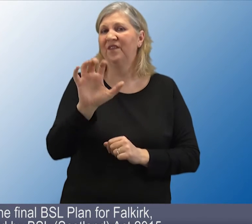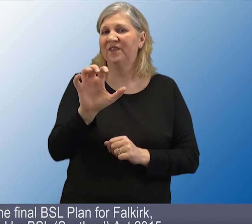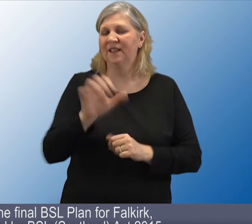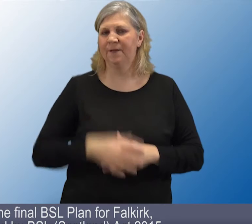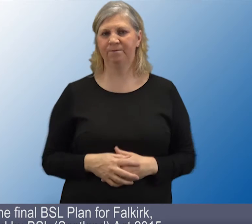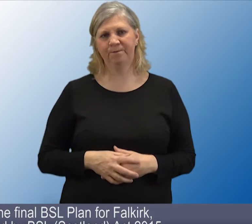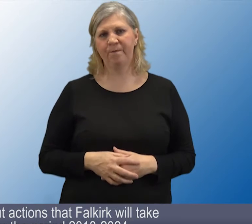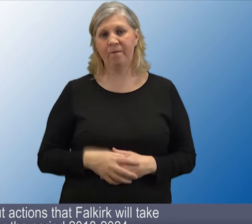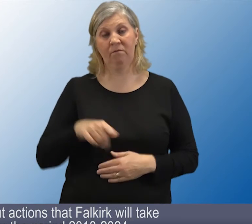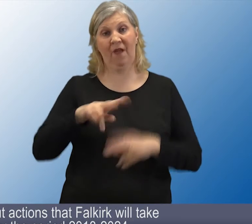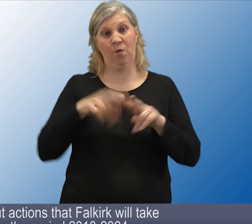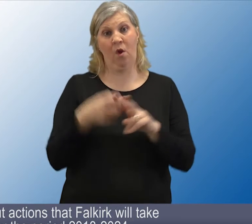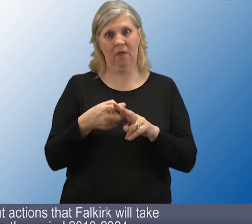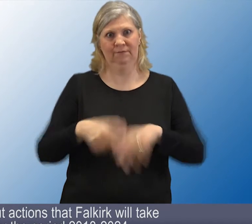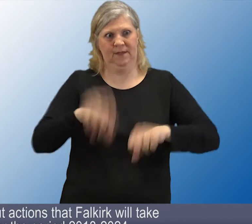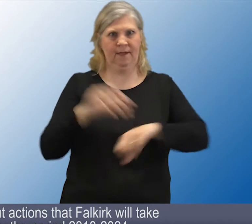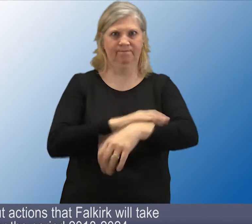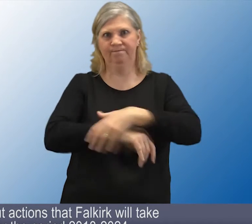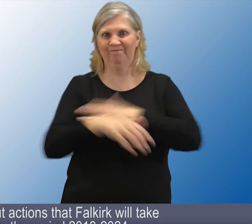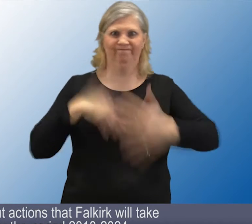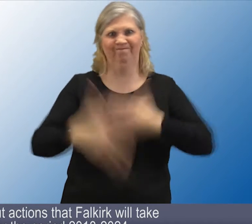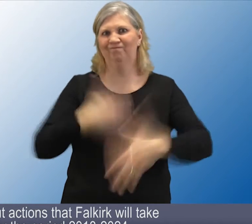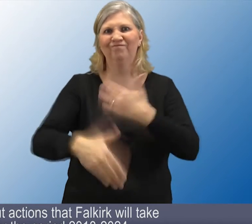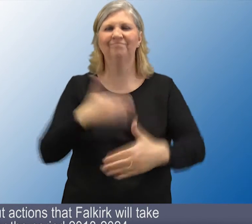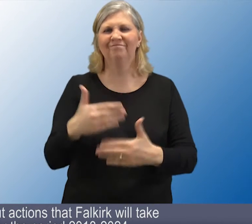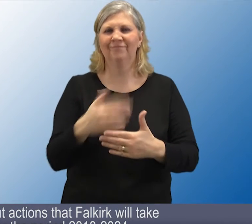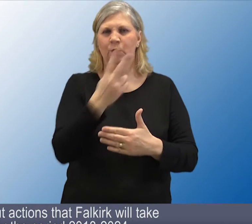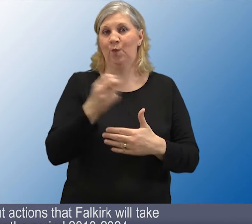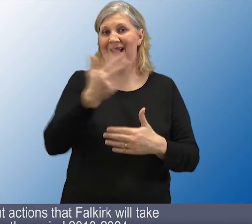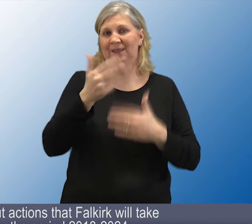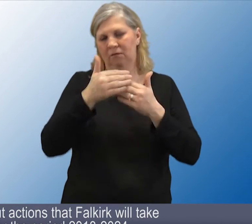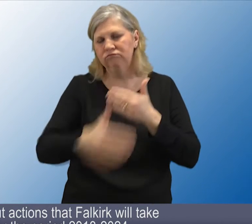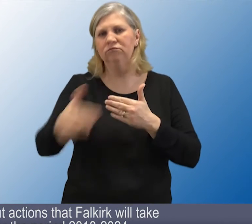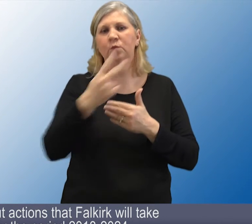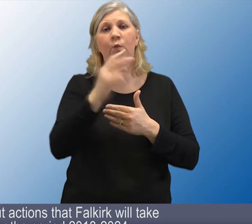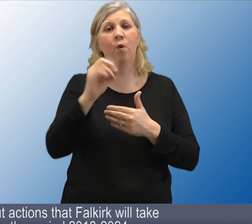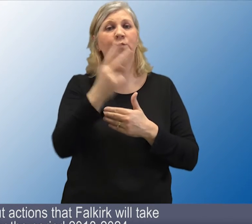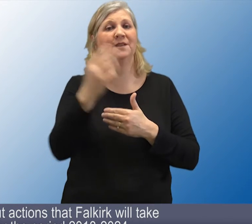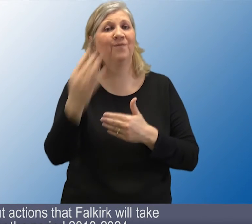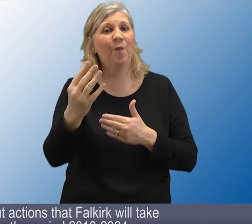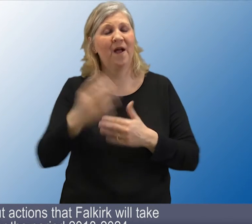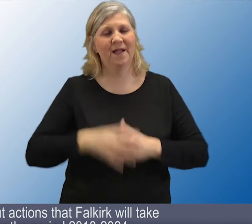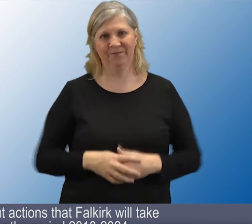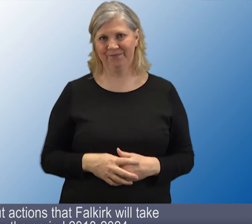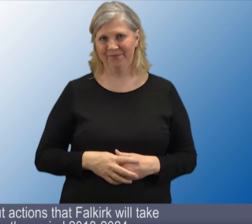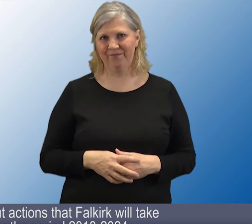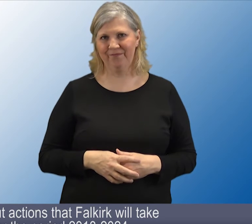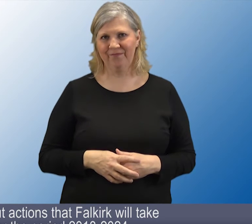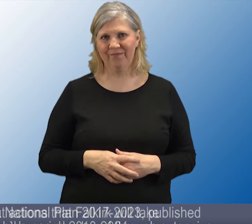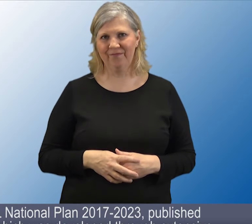2015. It sets out actions that Falkirk will take over the period 2018-2024.